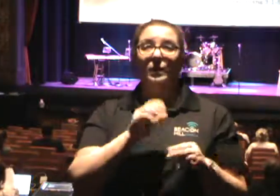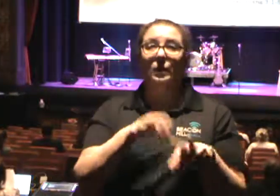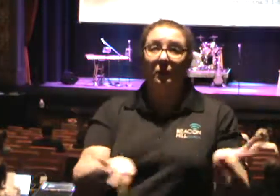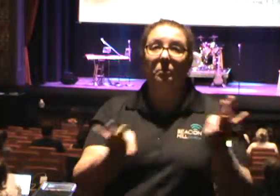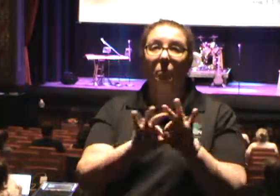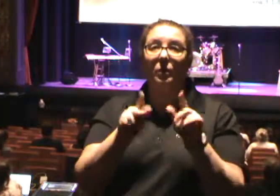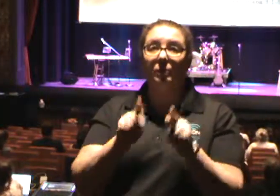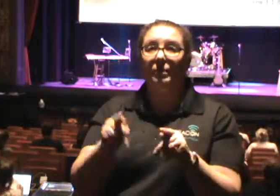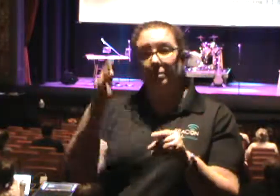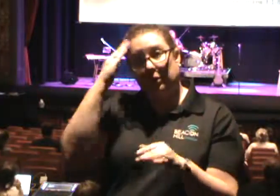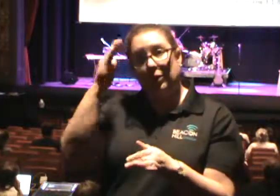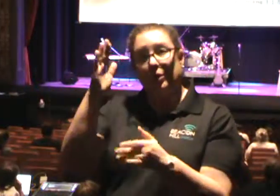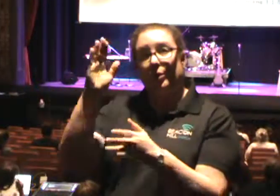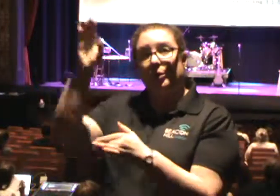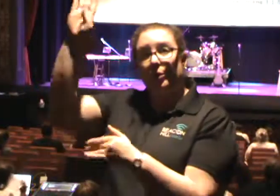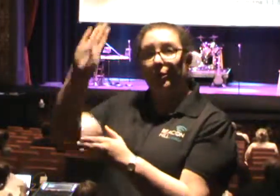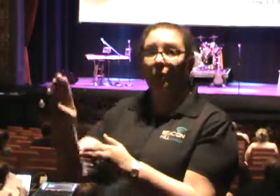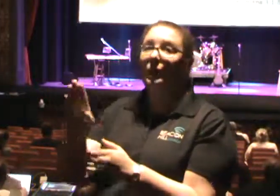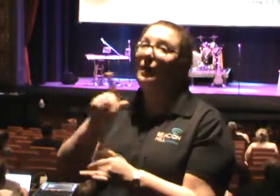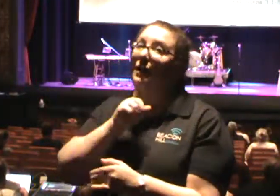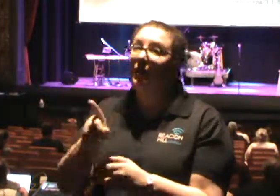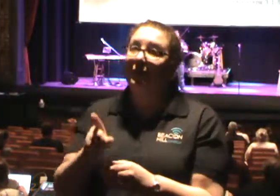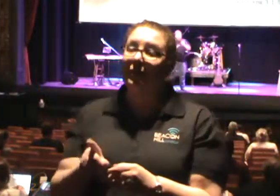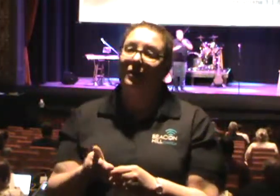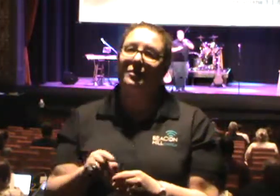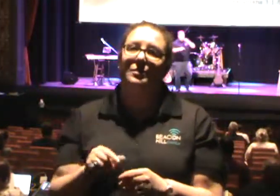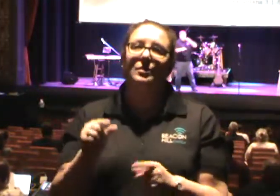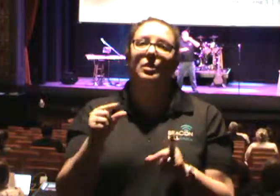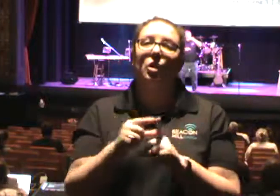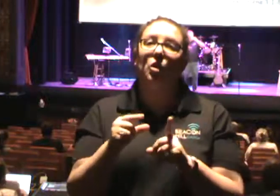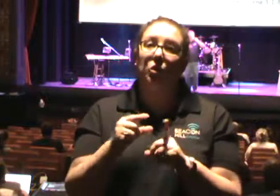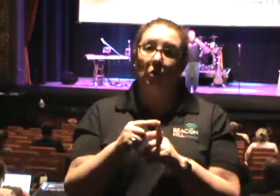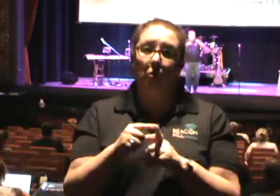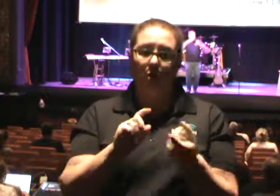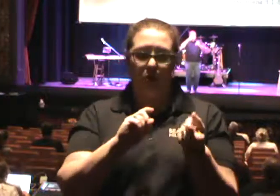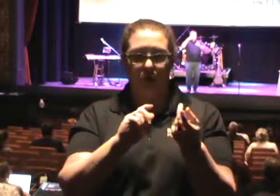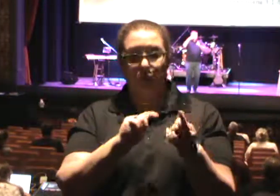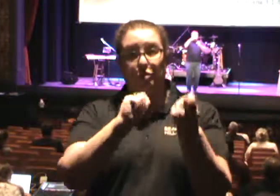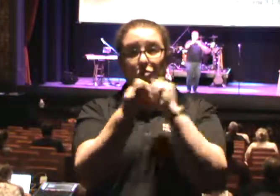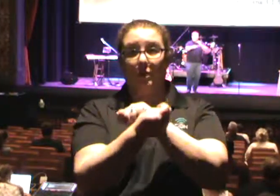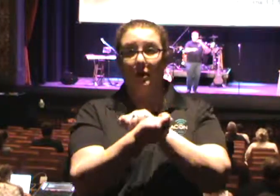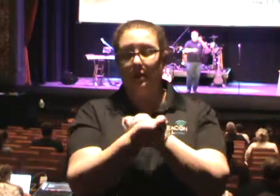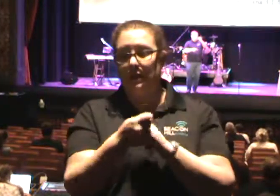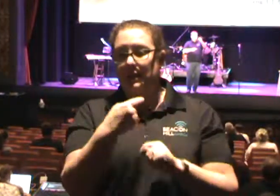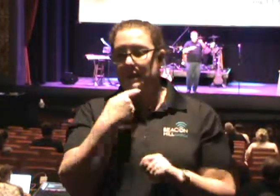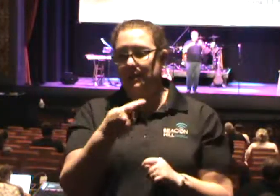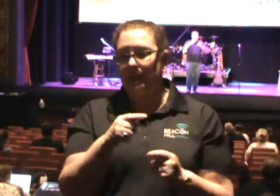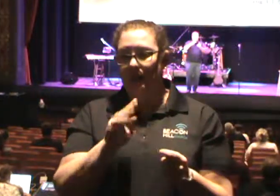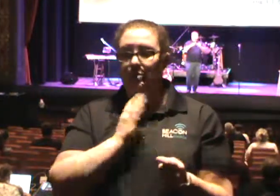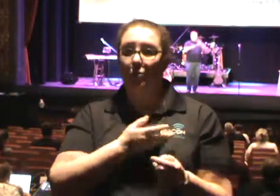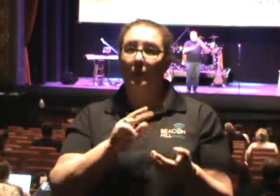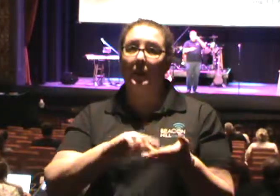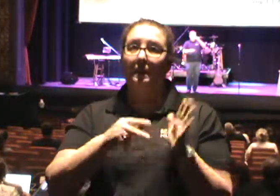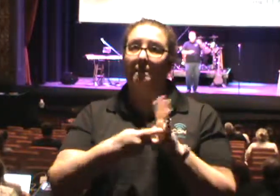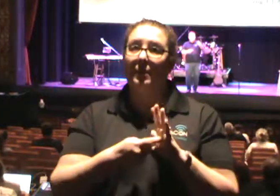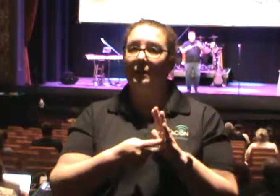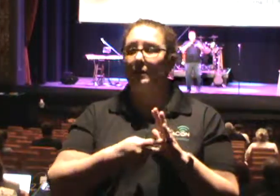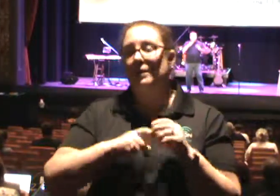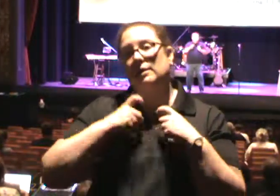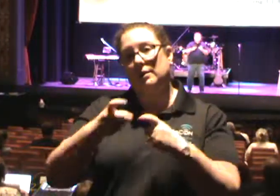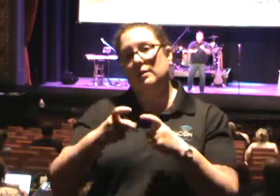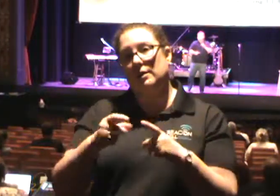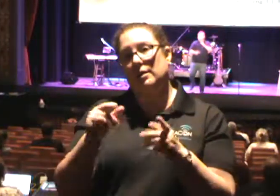The word translated rapidly means that we need to be getting the Word of God out on a